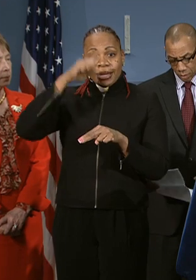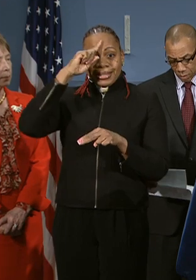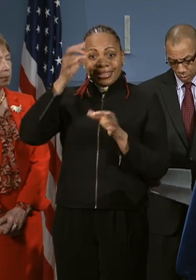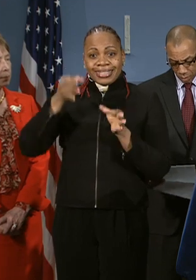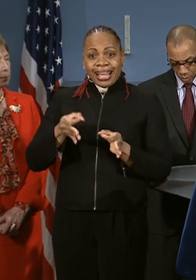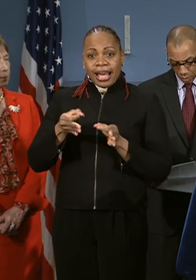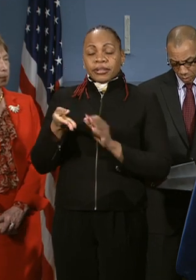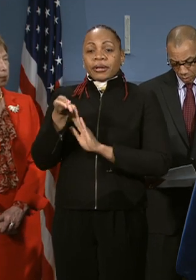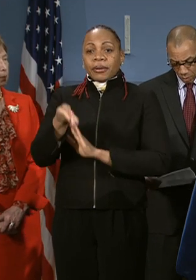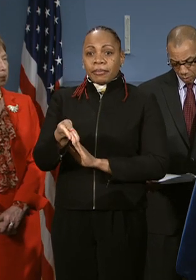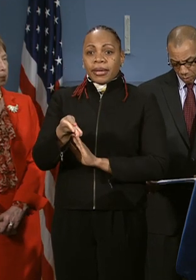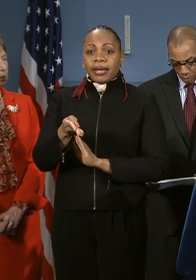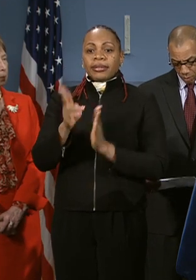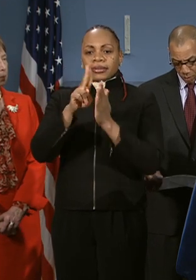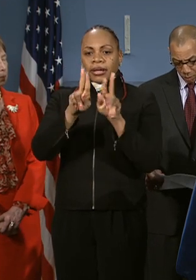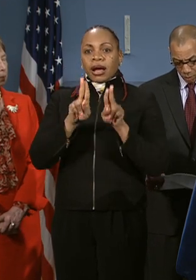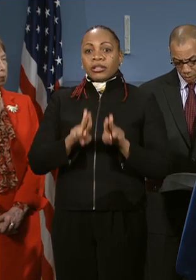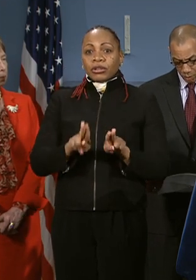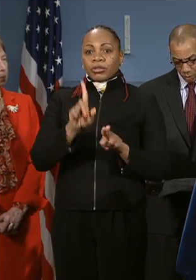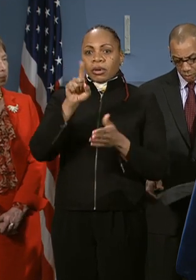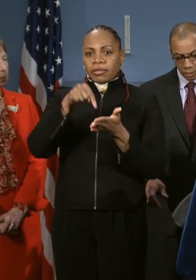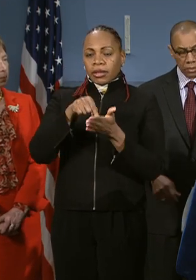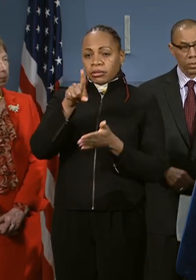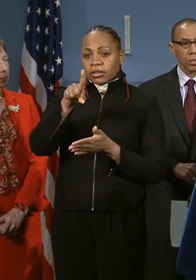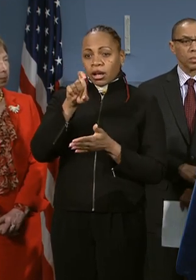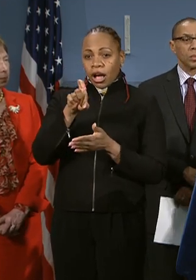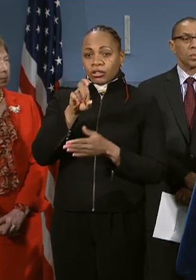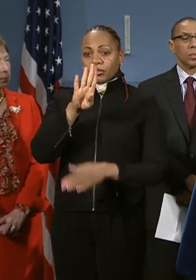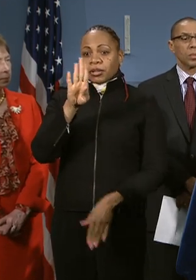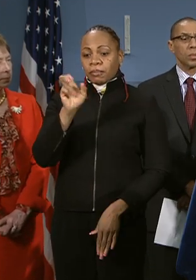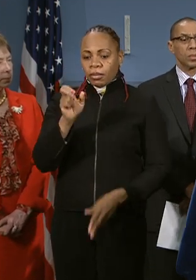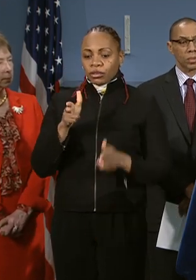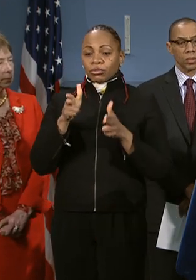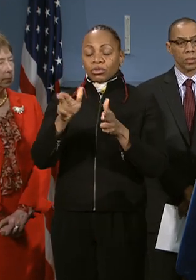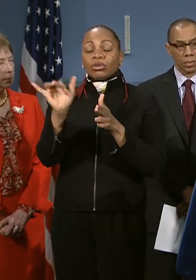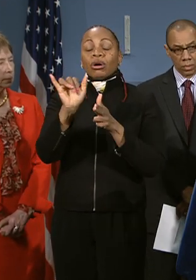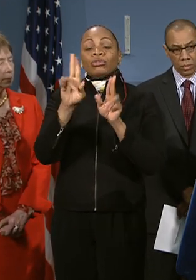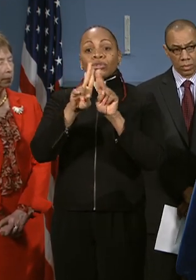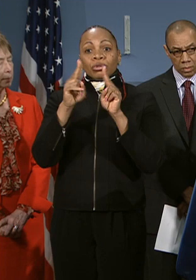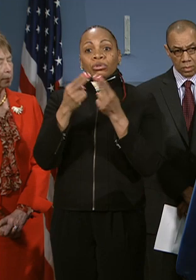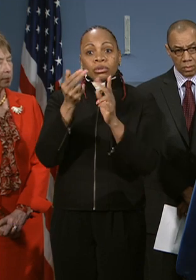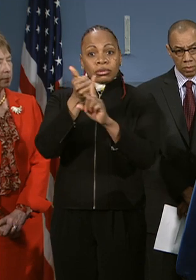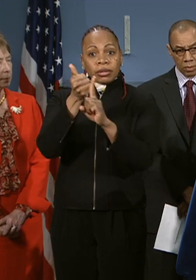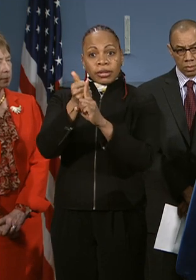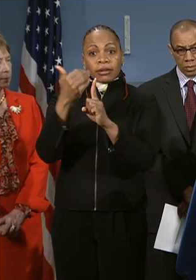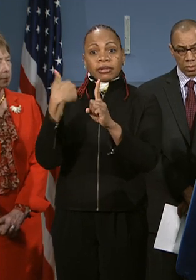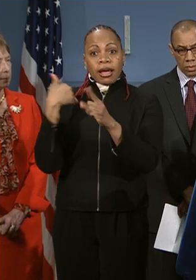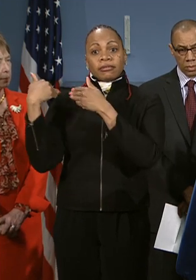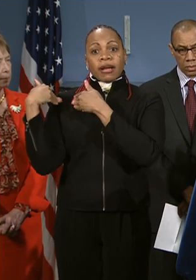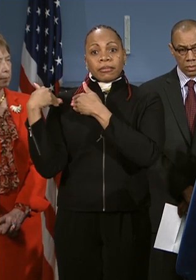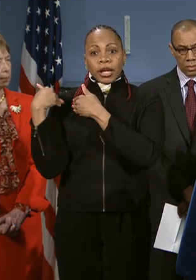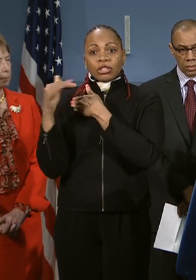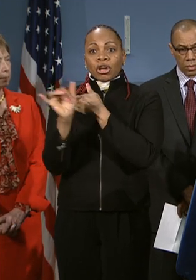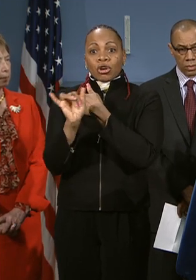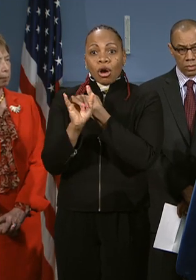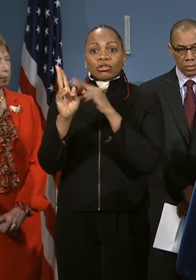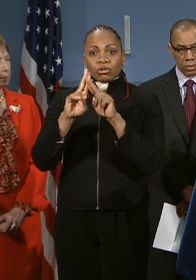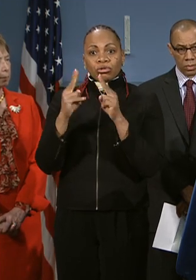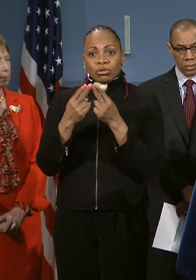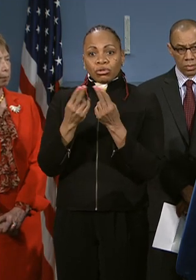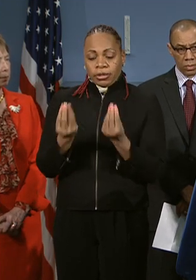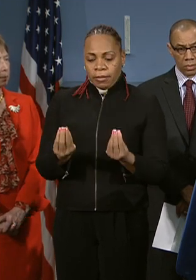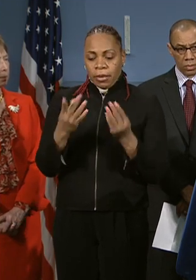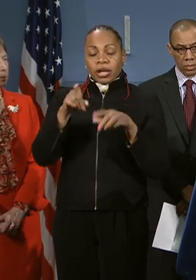for 1,100 bus routes. We think that the union has obligations as well. It is obviously designed, unions as they should be,